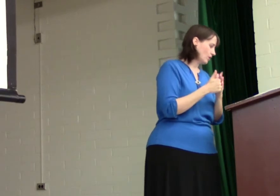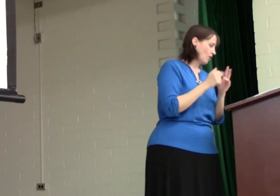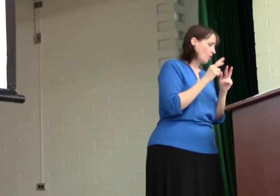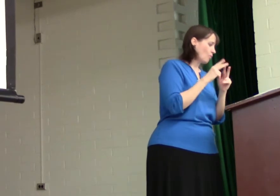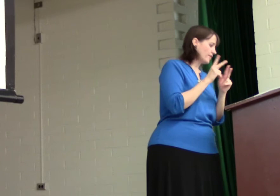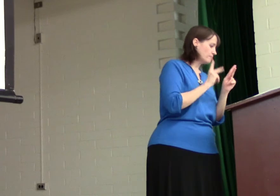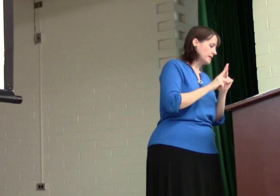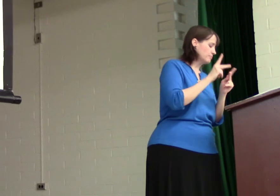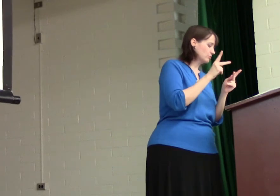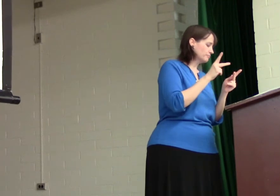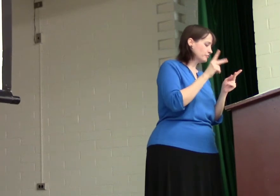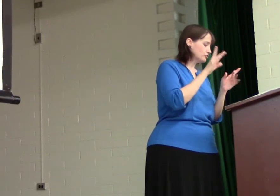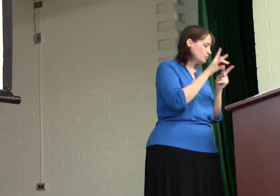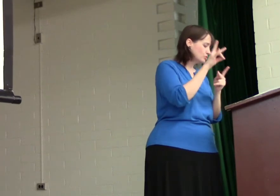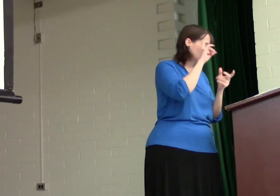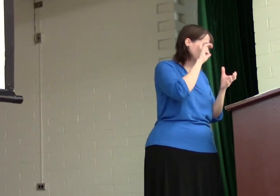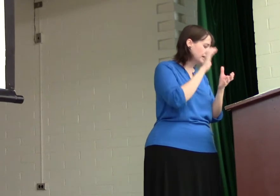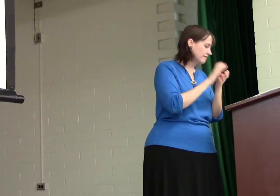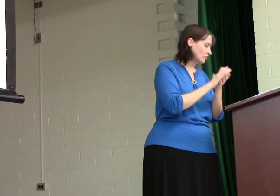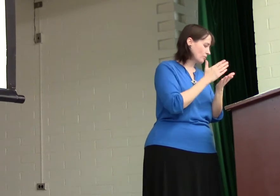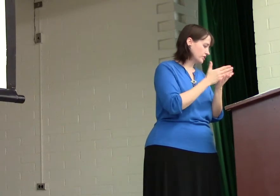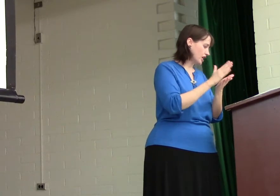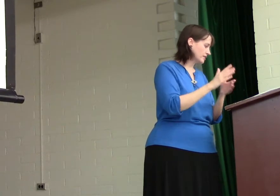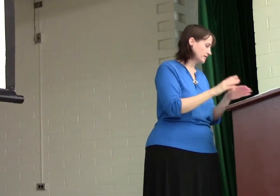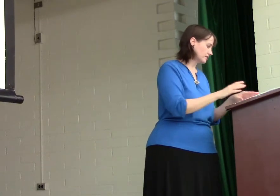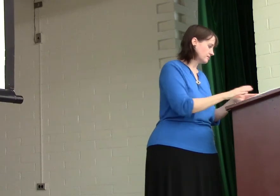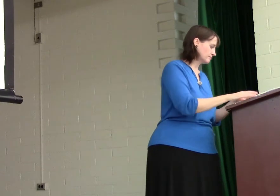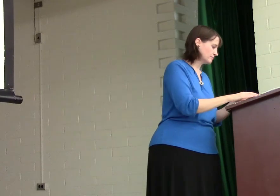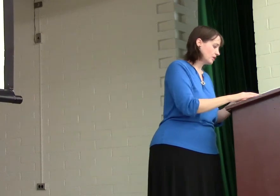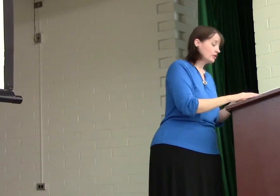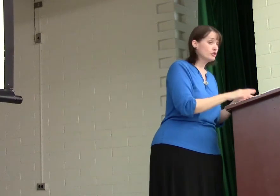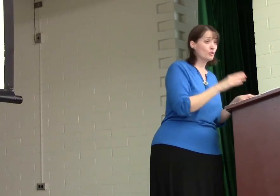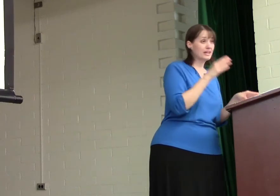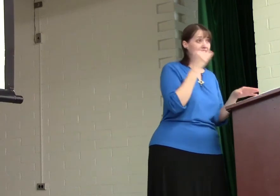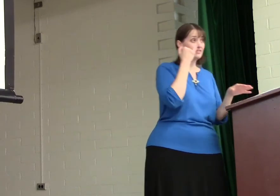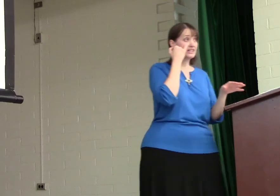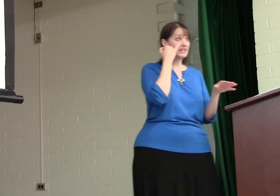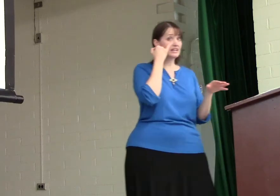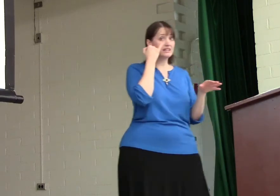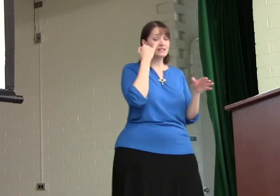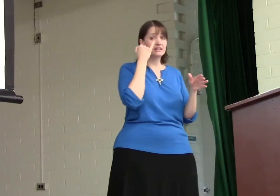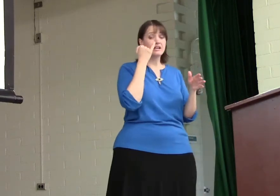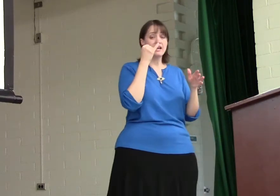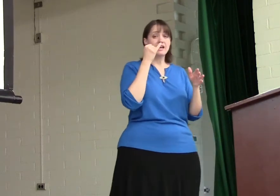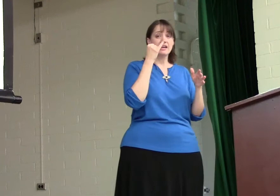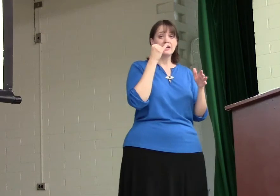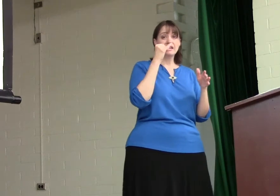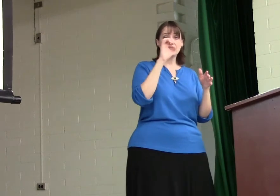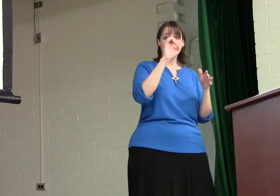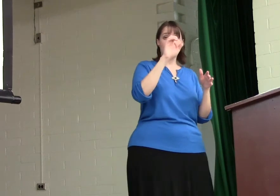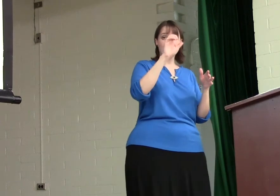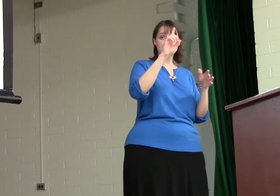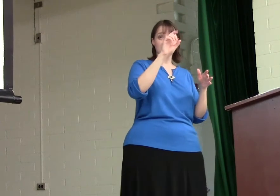whether people choose to believe it or reject it. You know, even in Exodus,